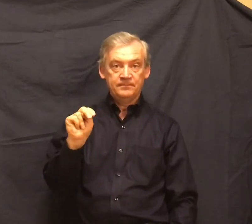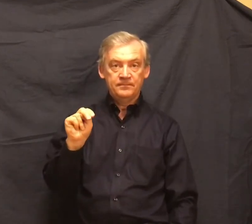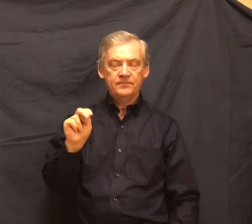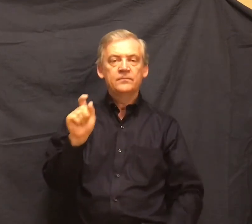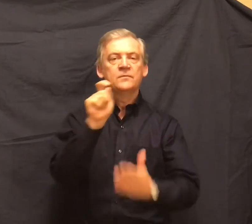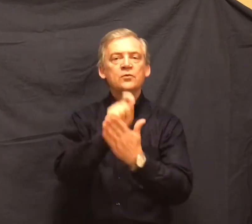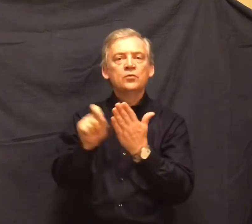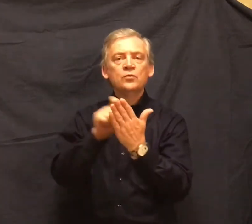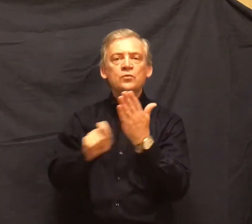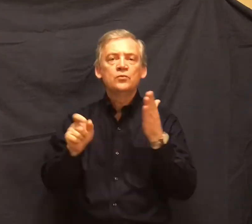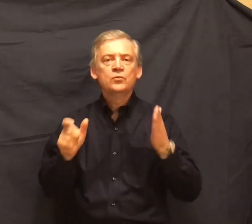Steinbeck